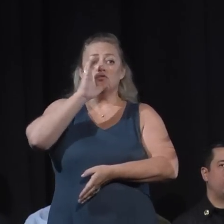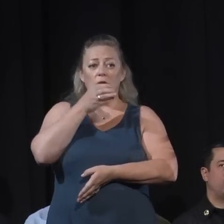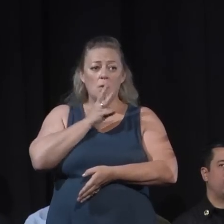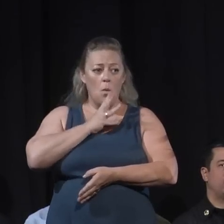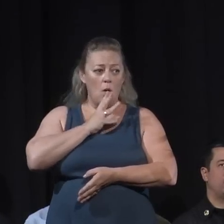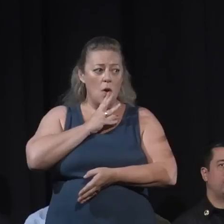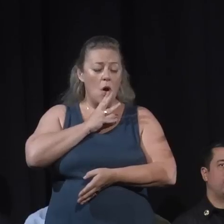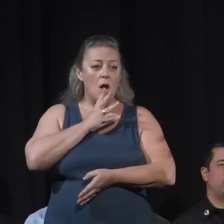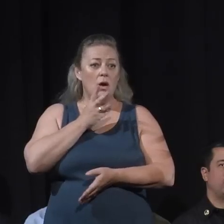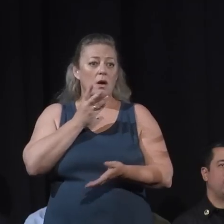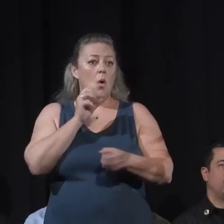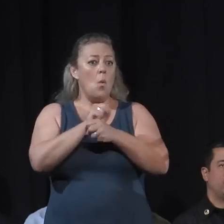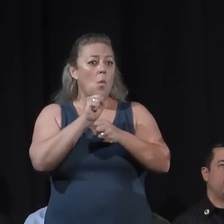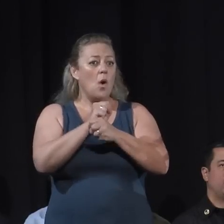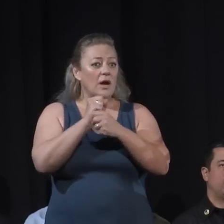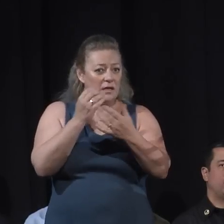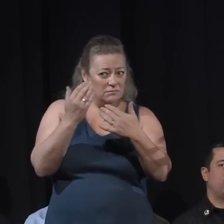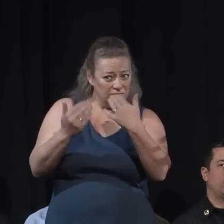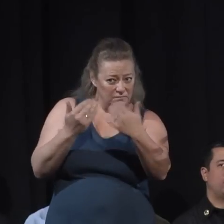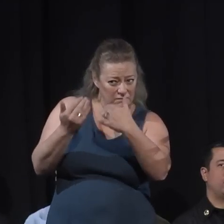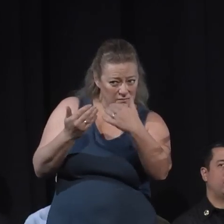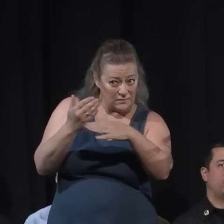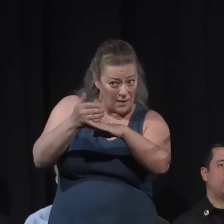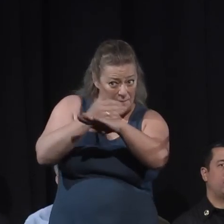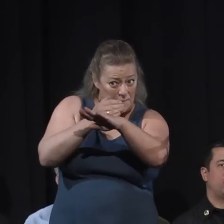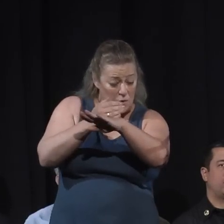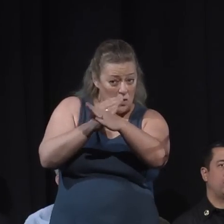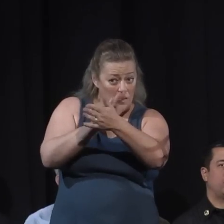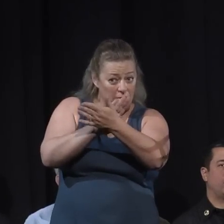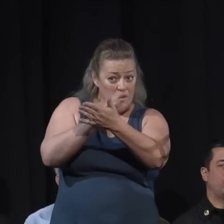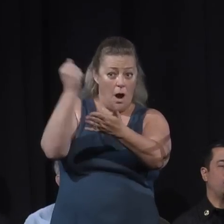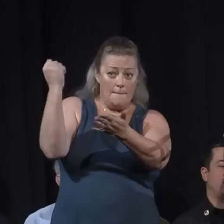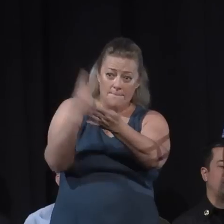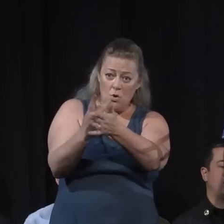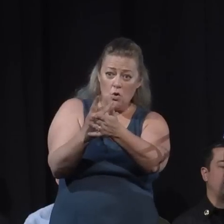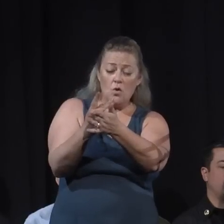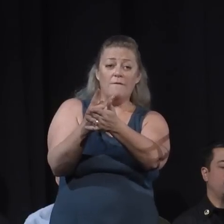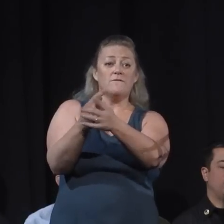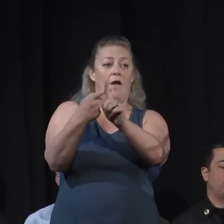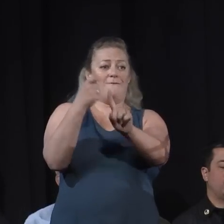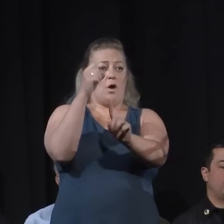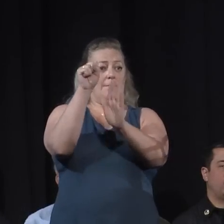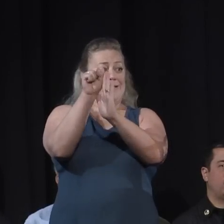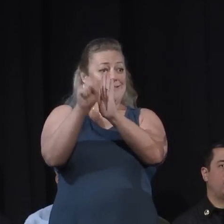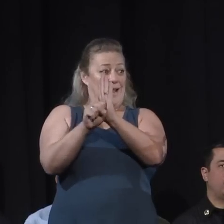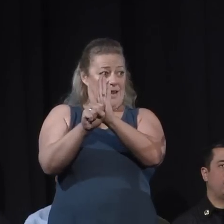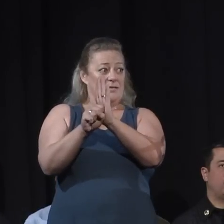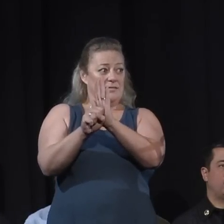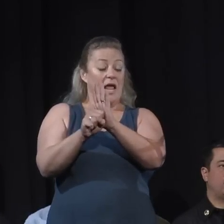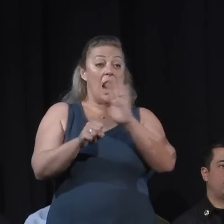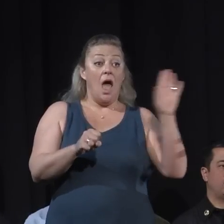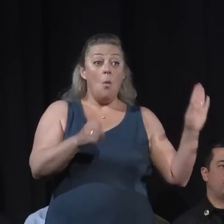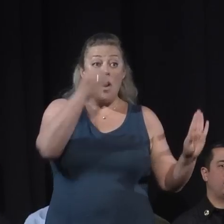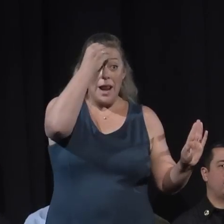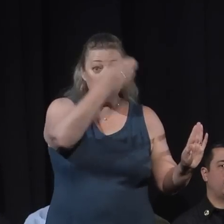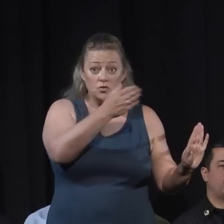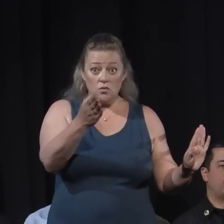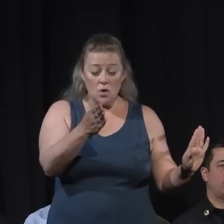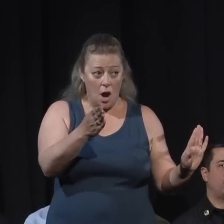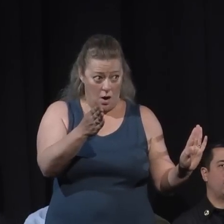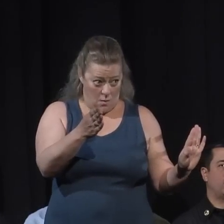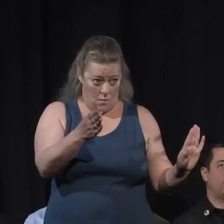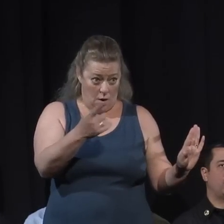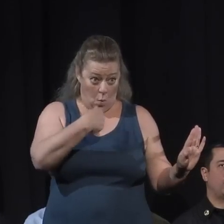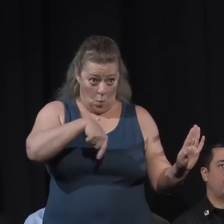areas from a boil advisory as soon as we get the clearance from the state. At no time, and I want to emphasize, we tested the